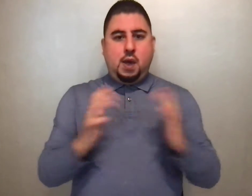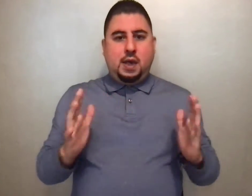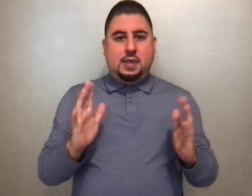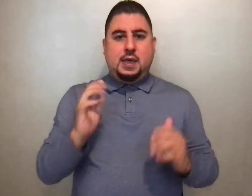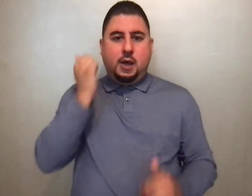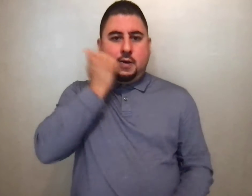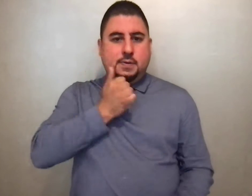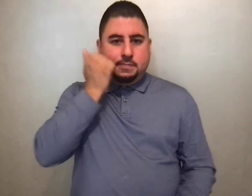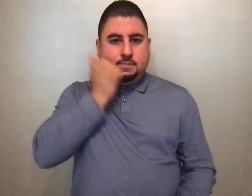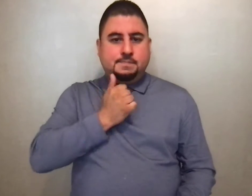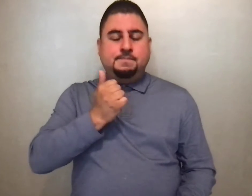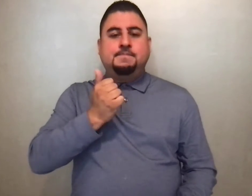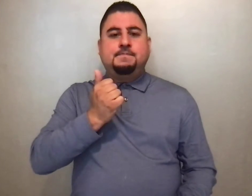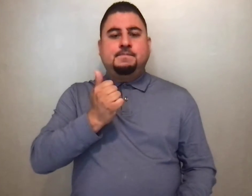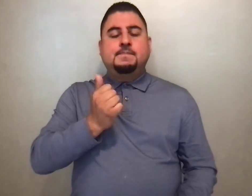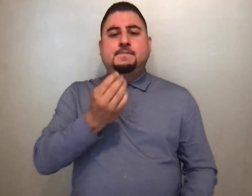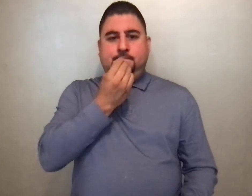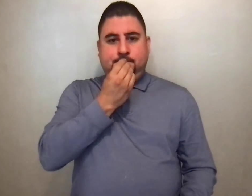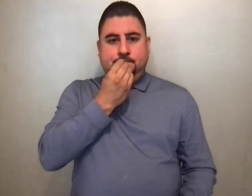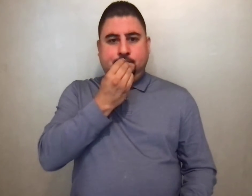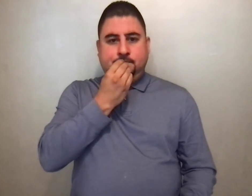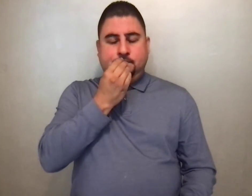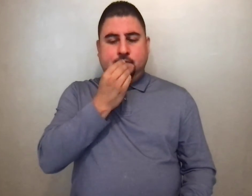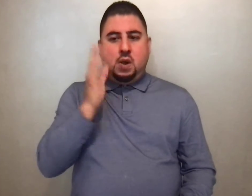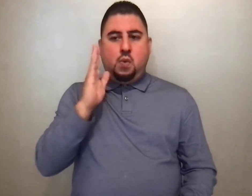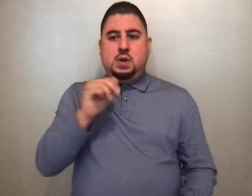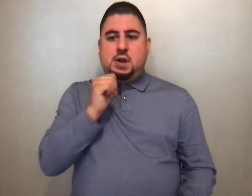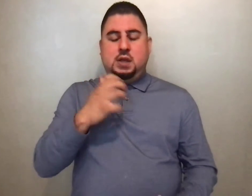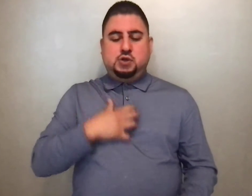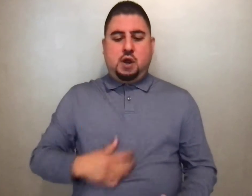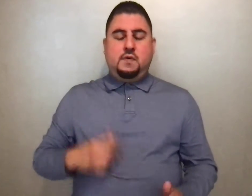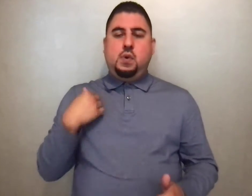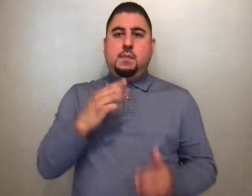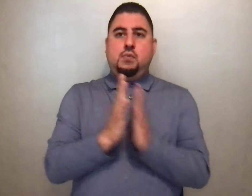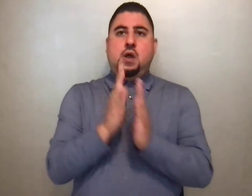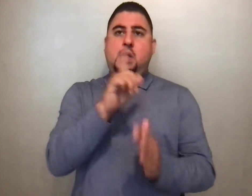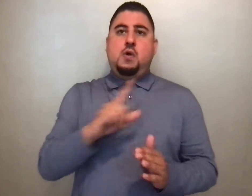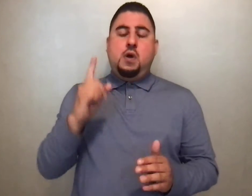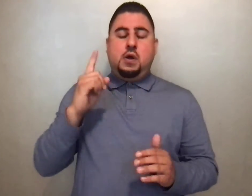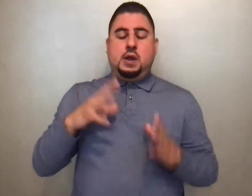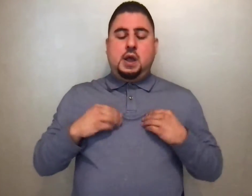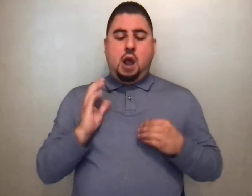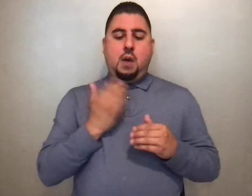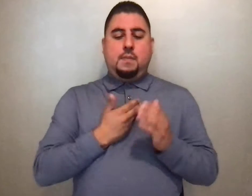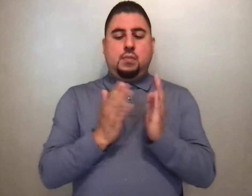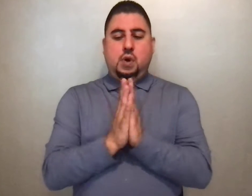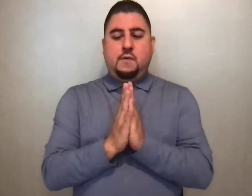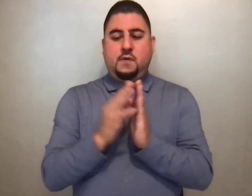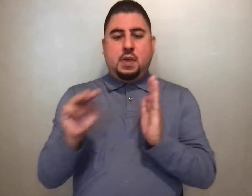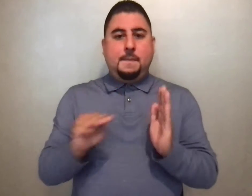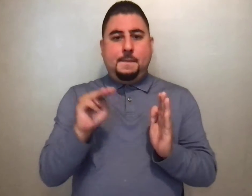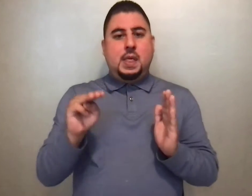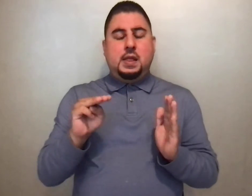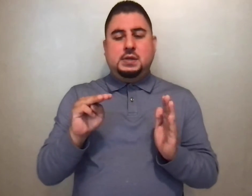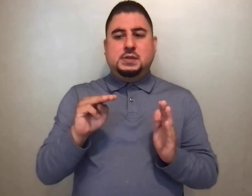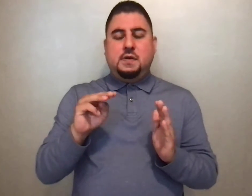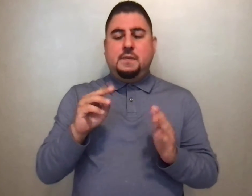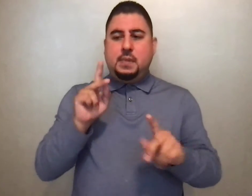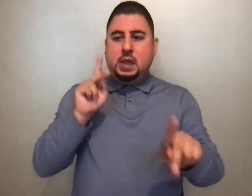bread. Let us pray to the Lord. Lord, hear our prayer. For the millions of malnourished people around the